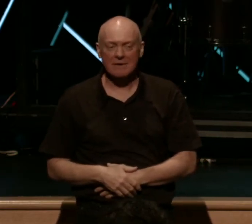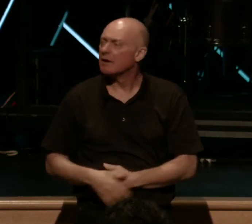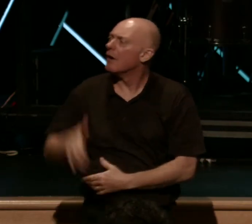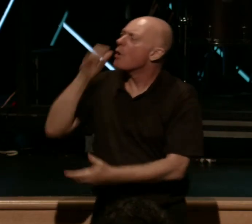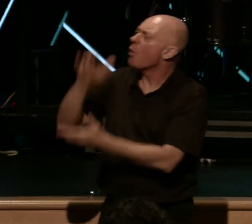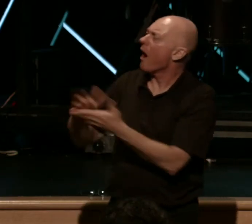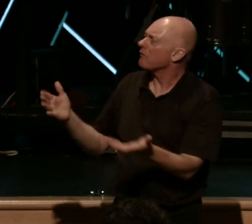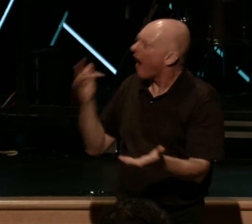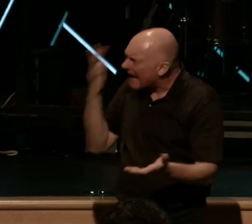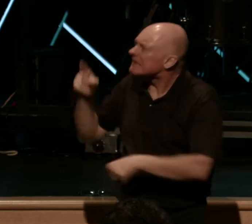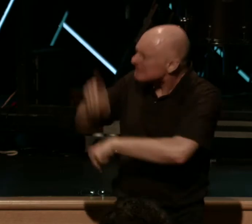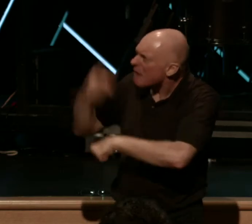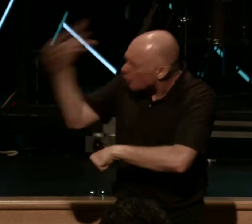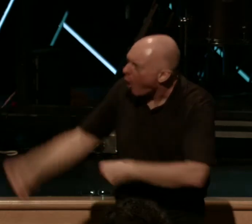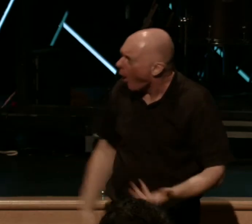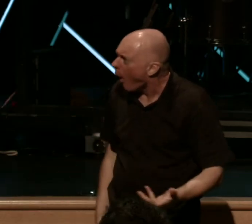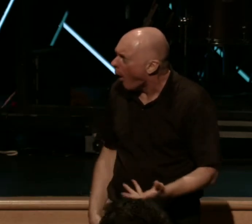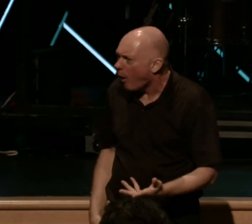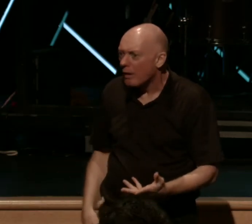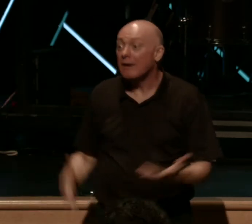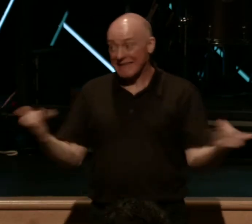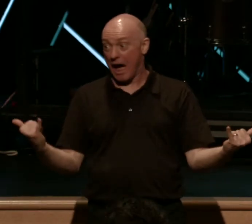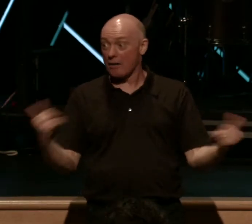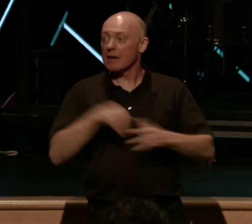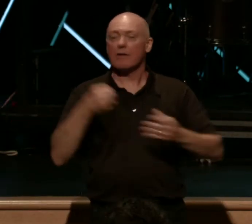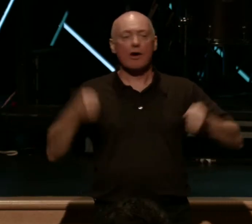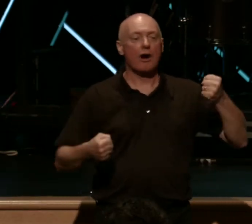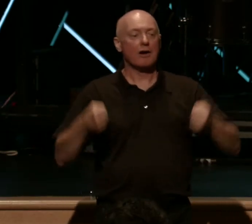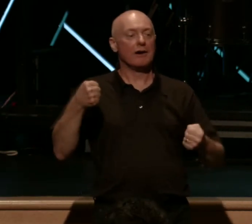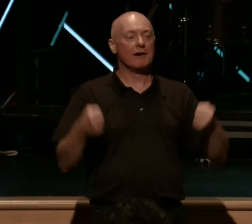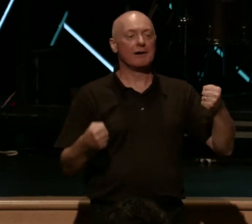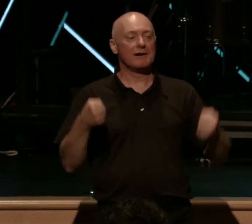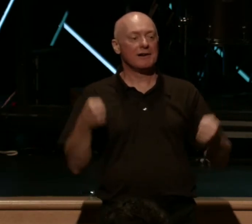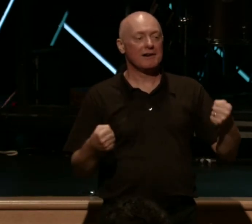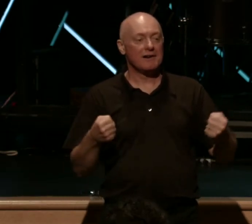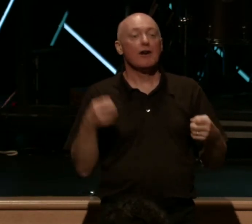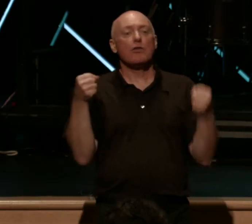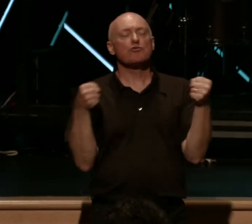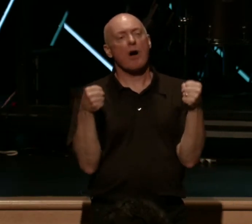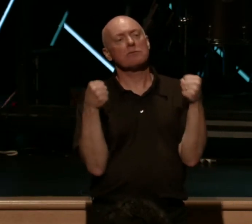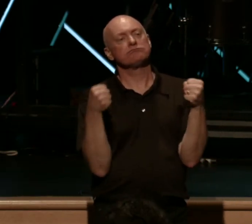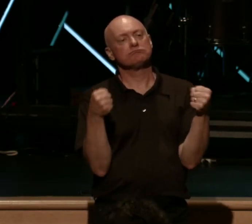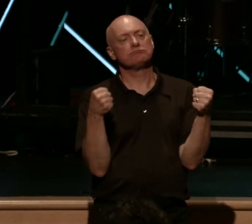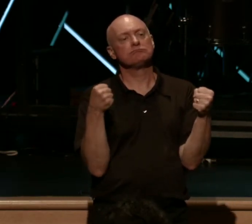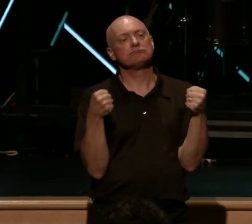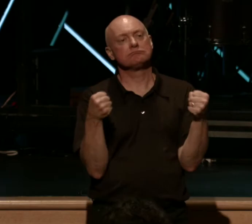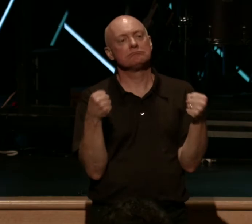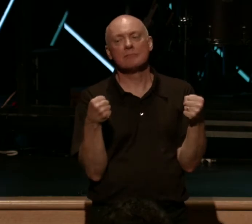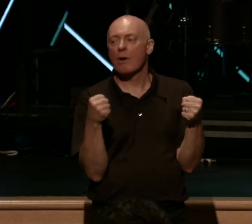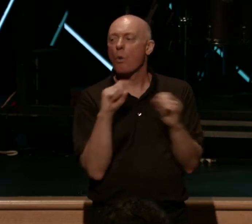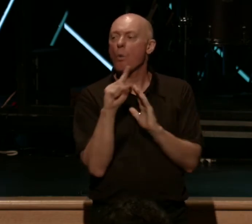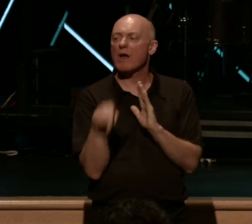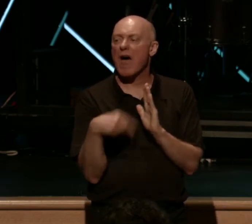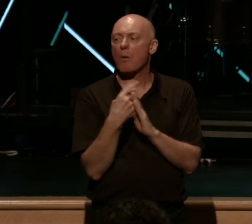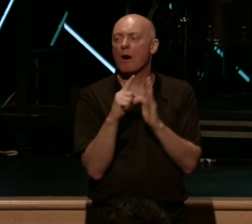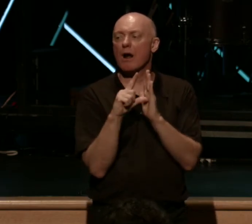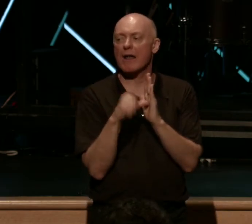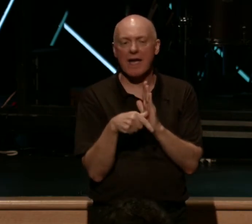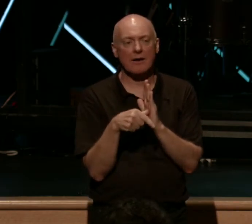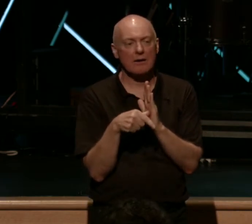his wife, Honey, it's time to go. They get in the car. They're driving down the road about an hour or two into the trip and she's scanning through the